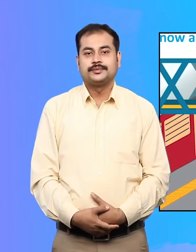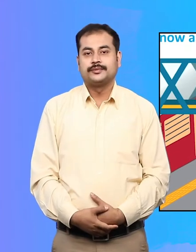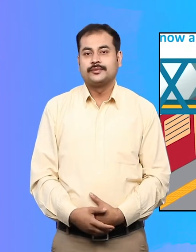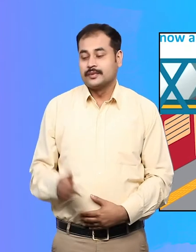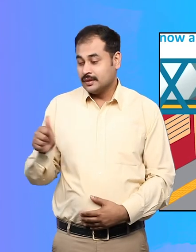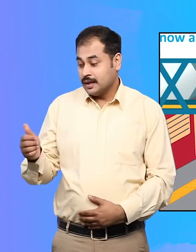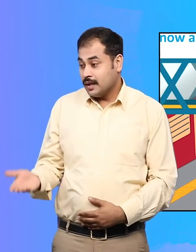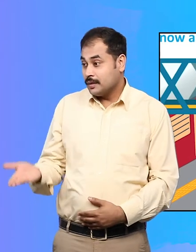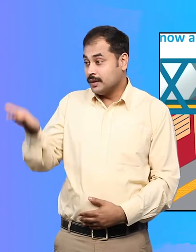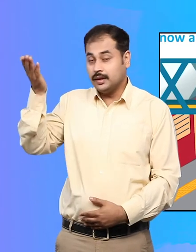Accessible lift.